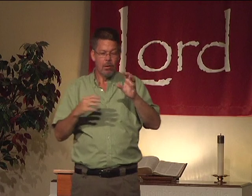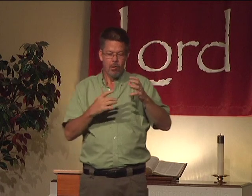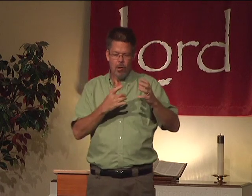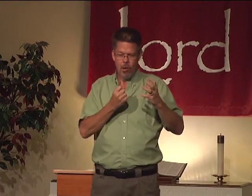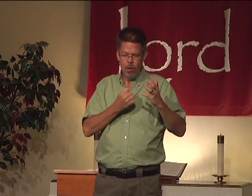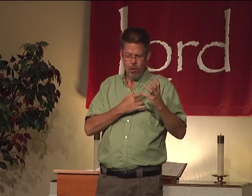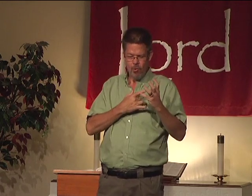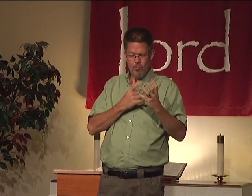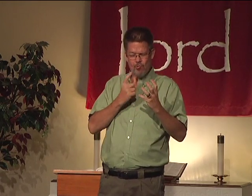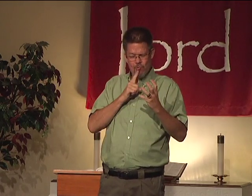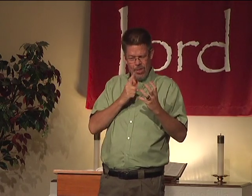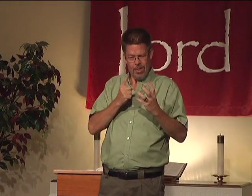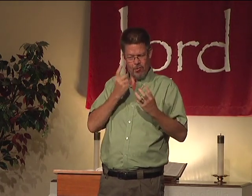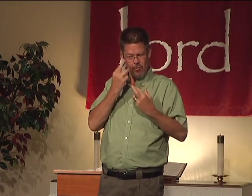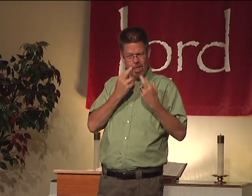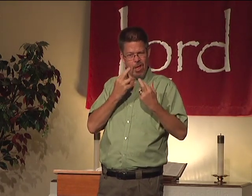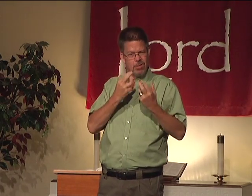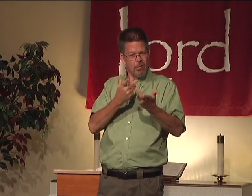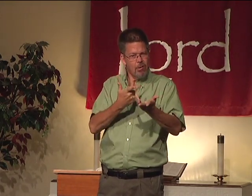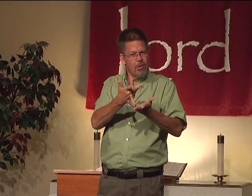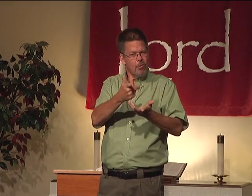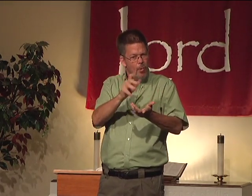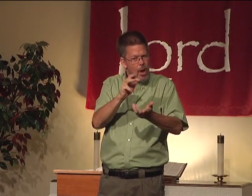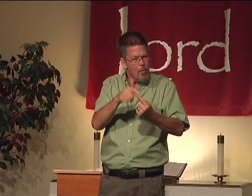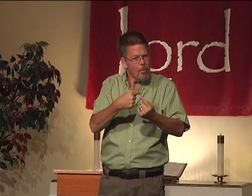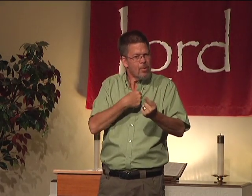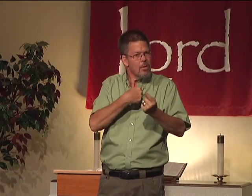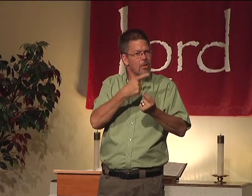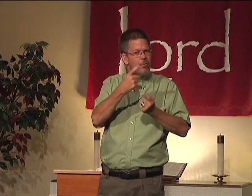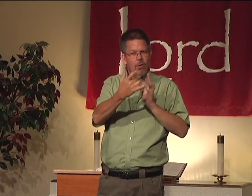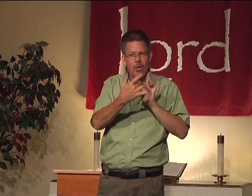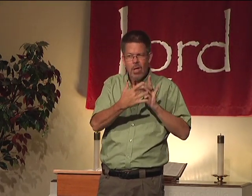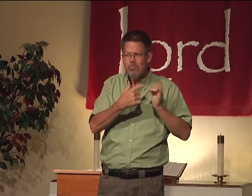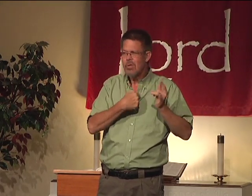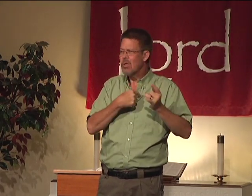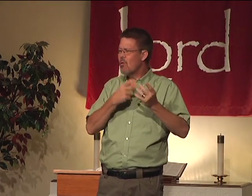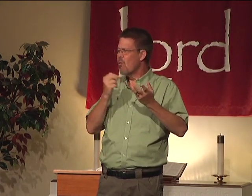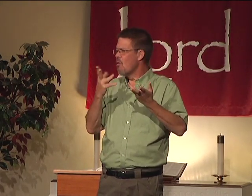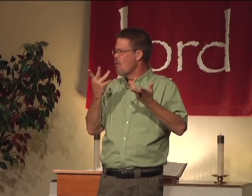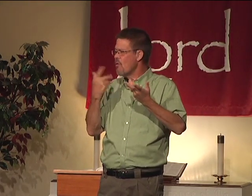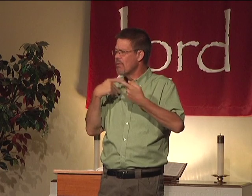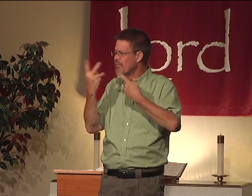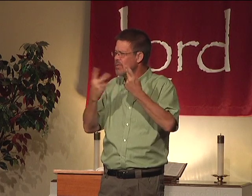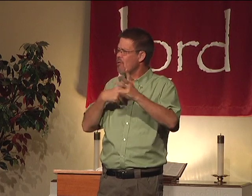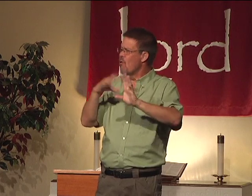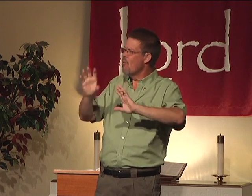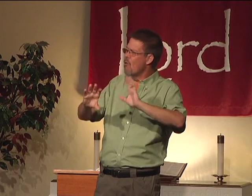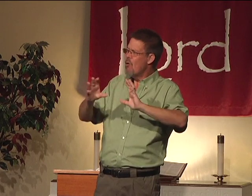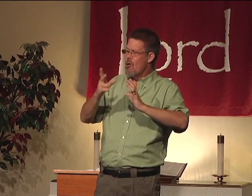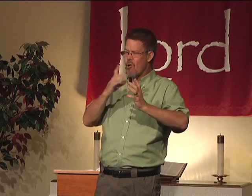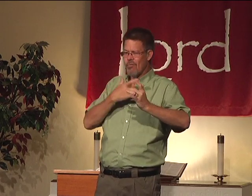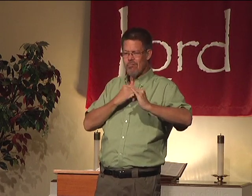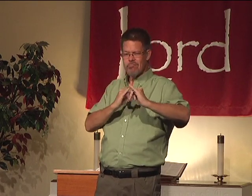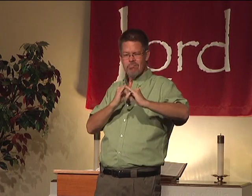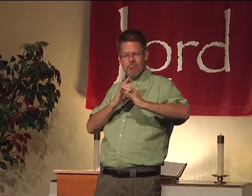in your knowledge, that your heart will come to realize people will contact you, people will visit.